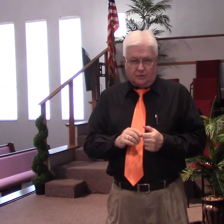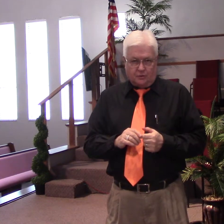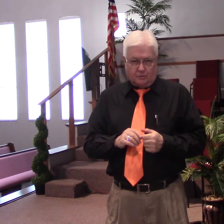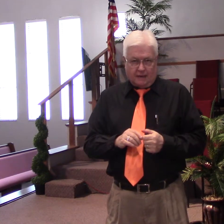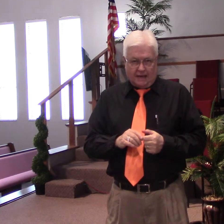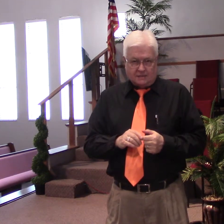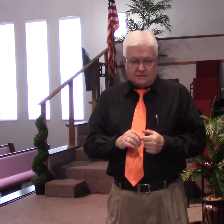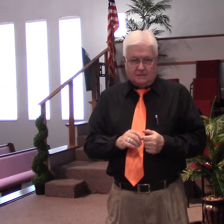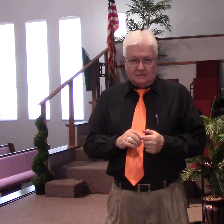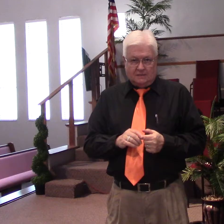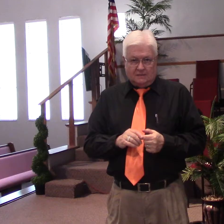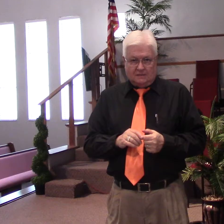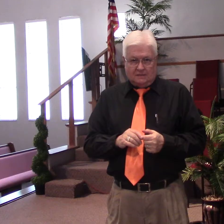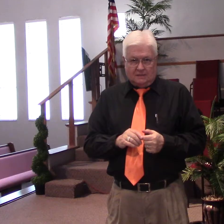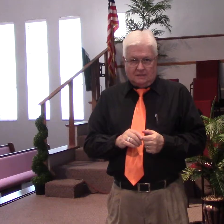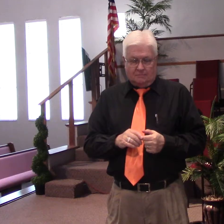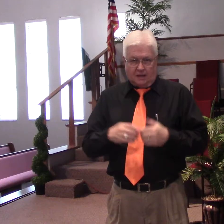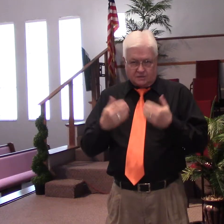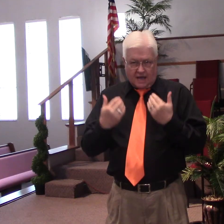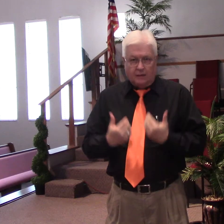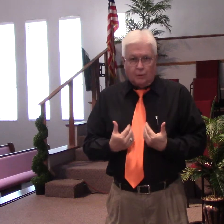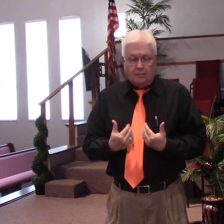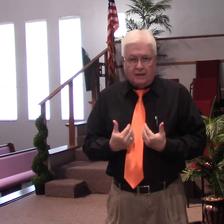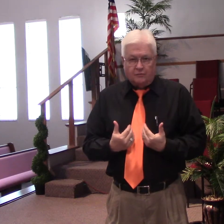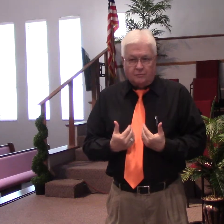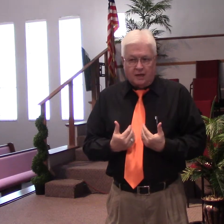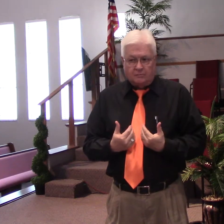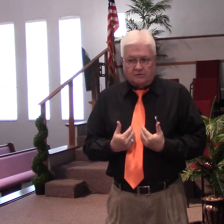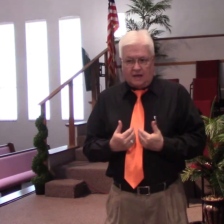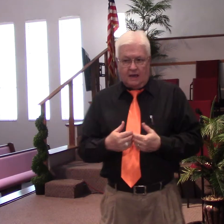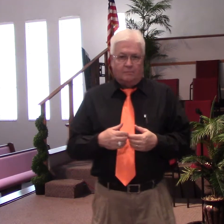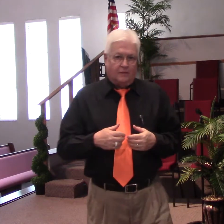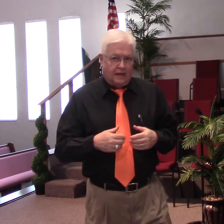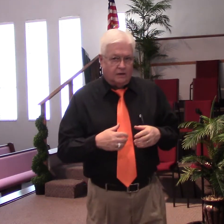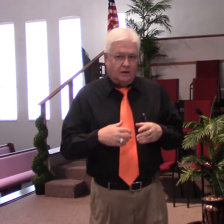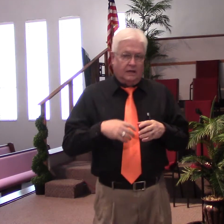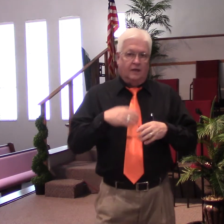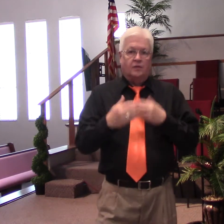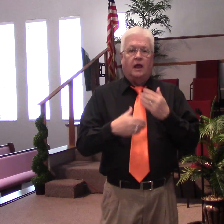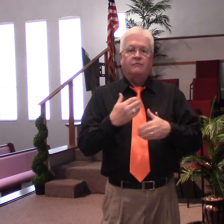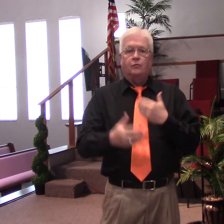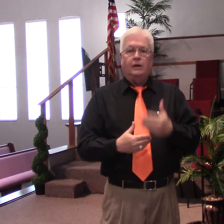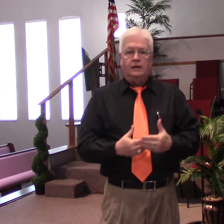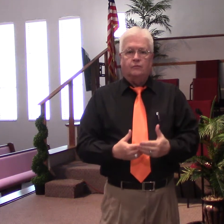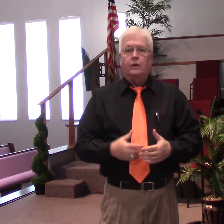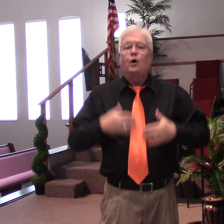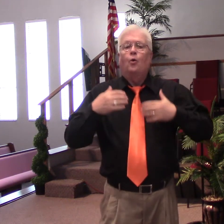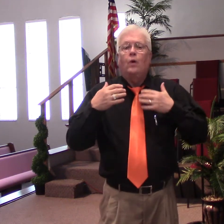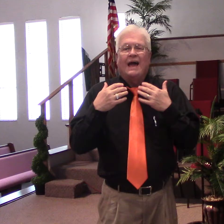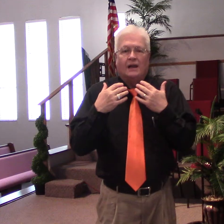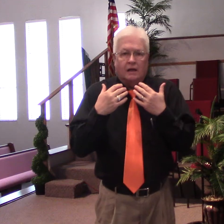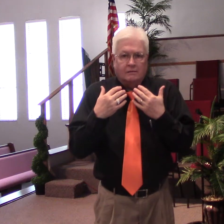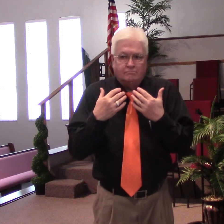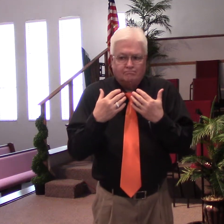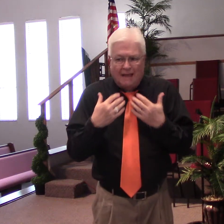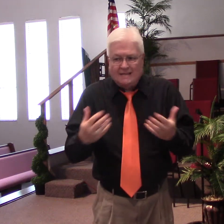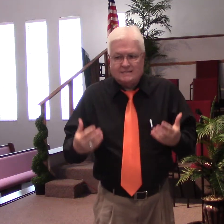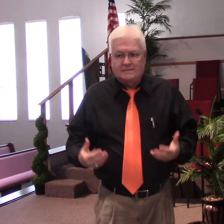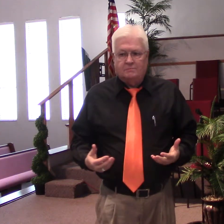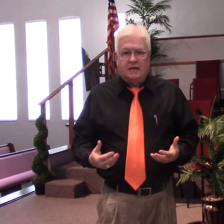you in the past, because I am reminded from time to time that in the life that we live, we go at a pace that sometimes